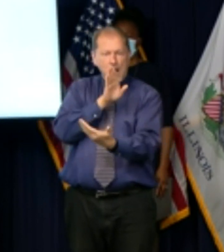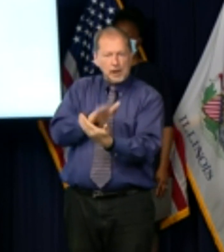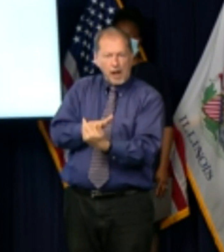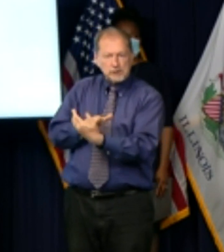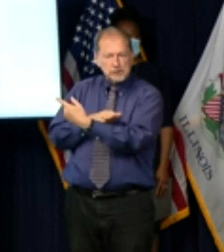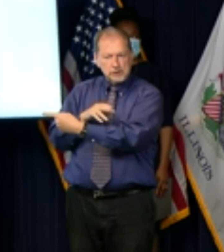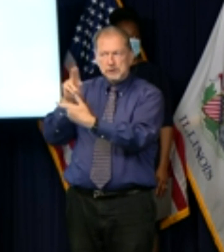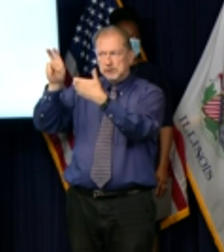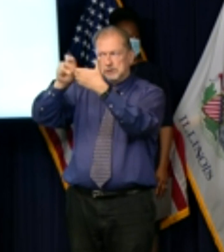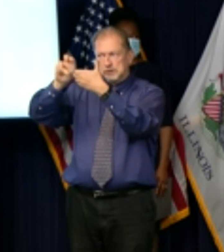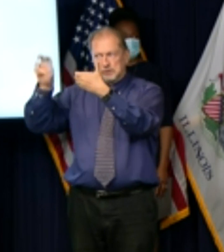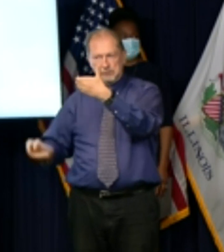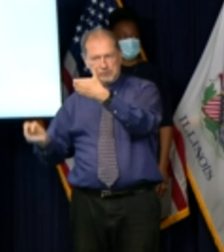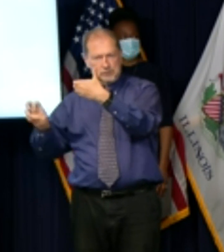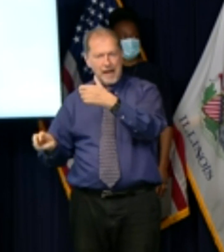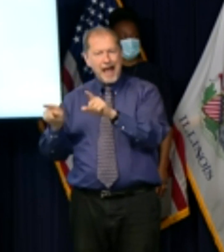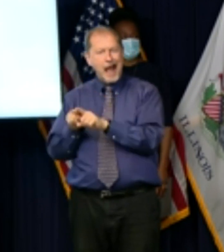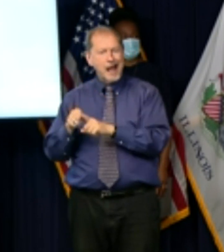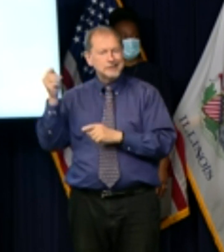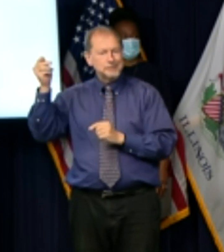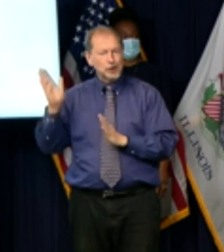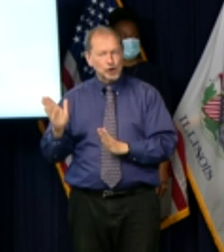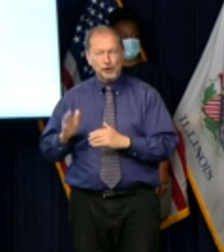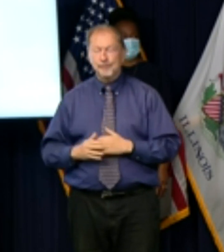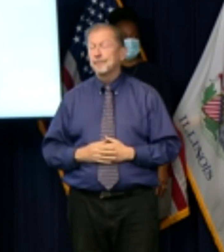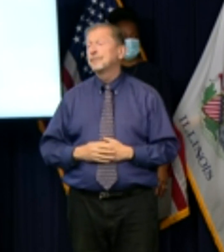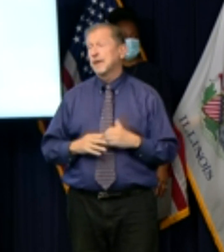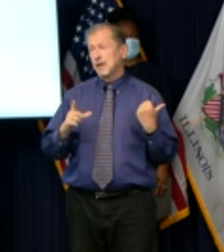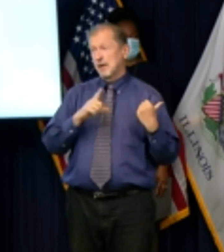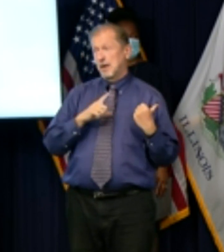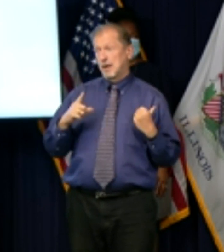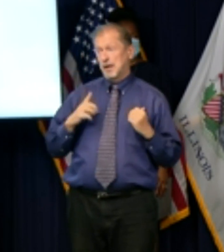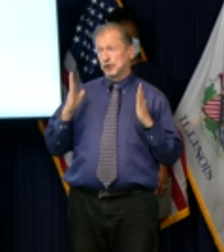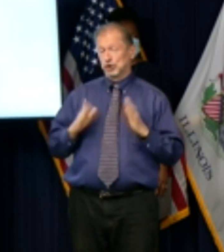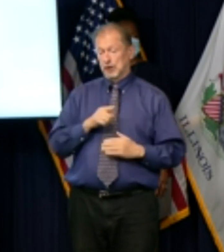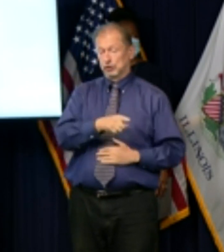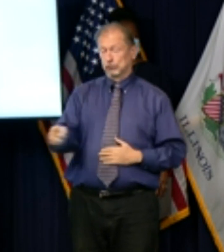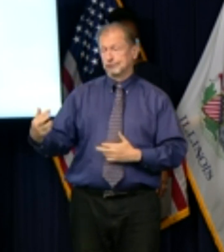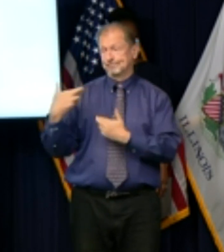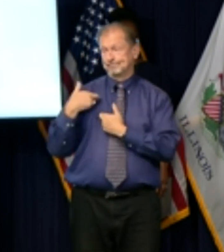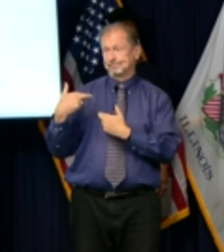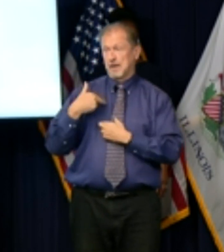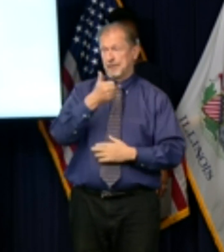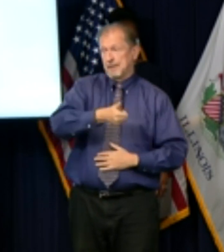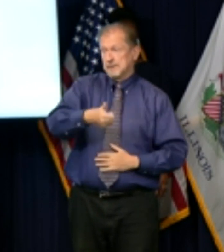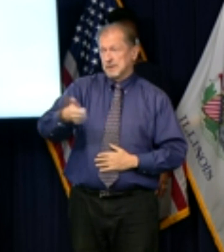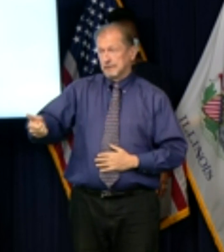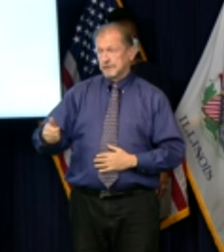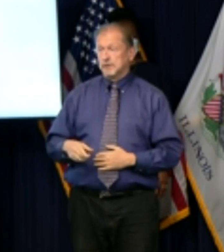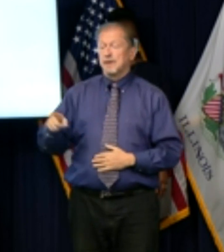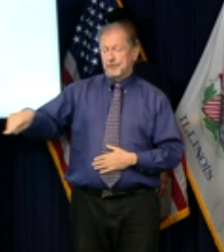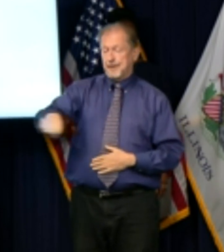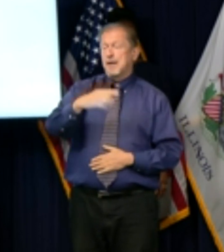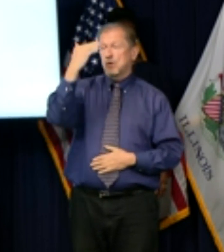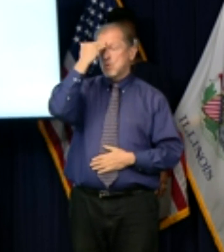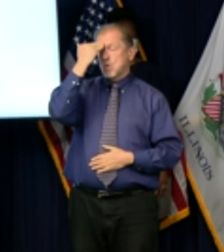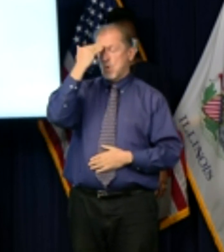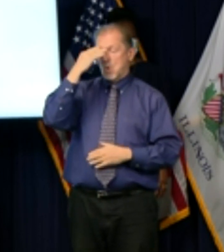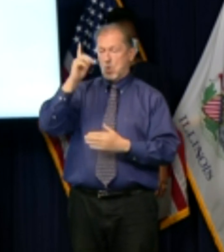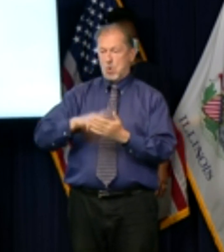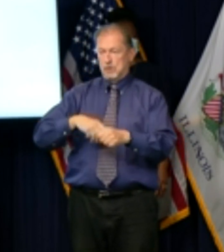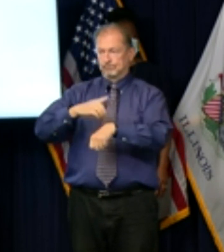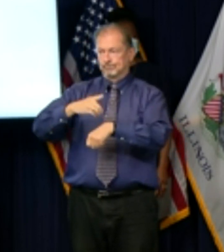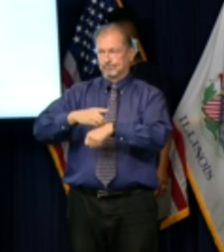look the legislators themselves know that what they need to consider they're the ones who